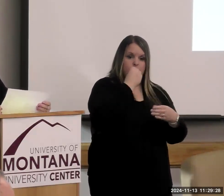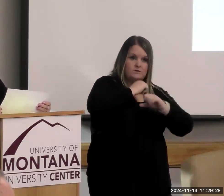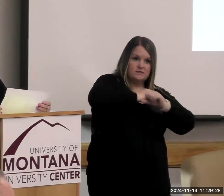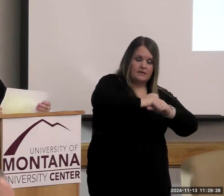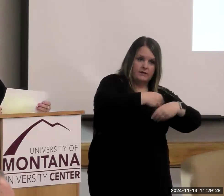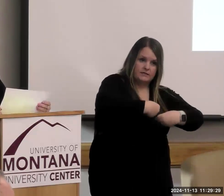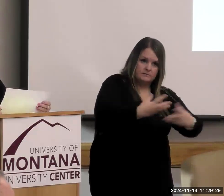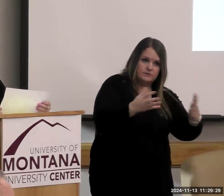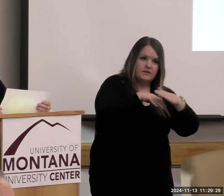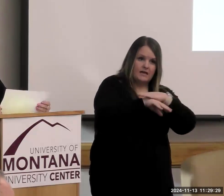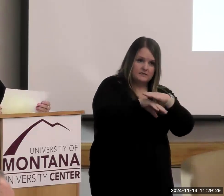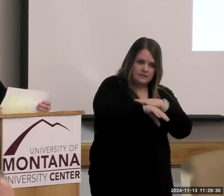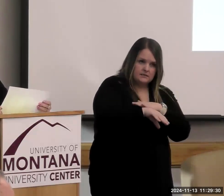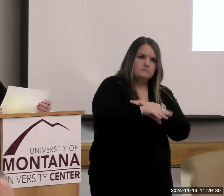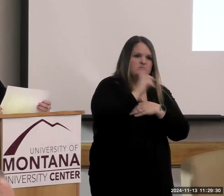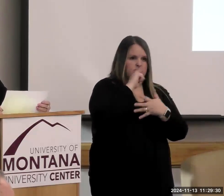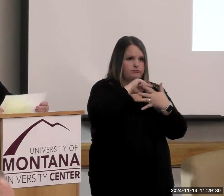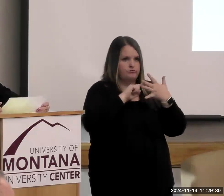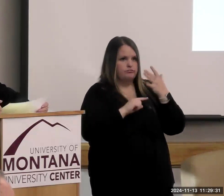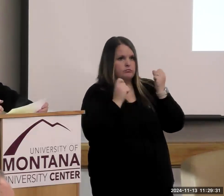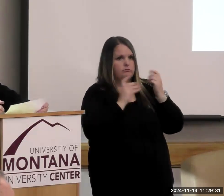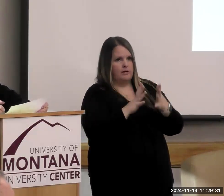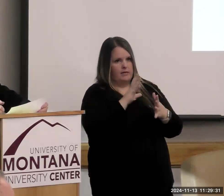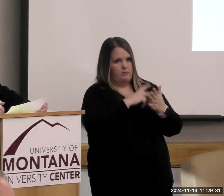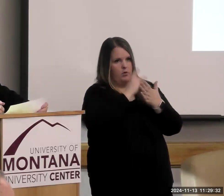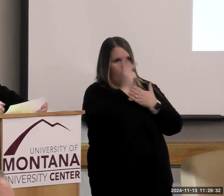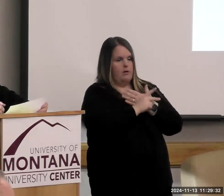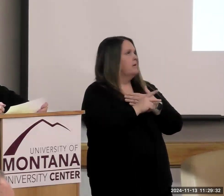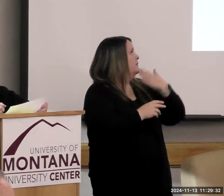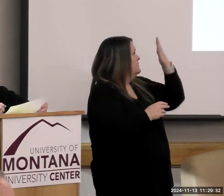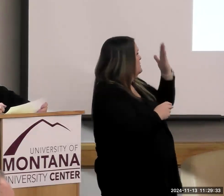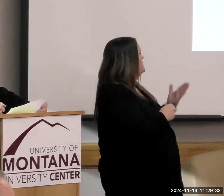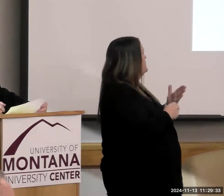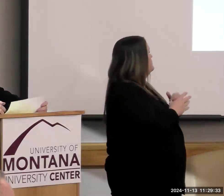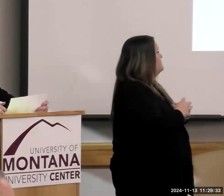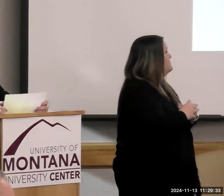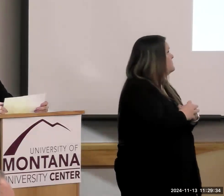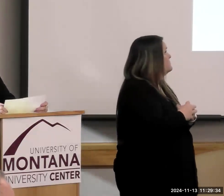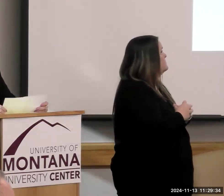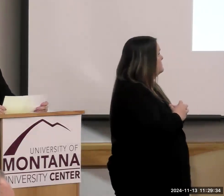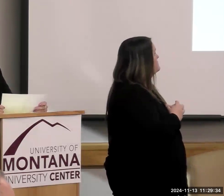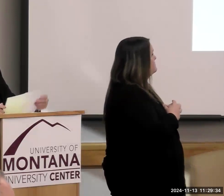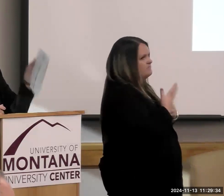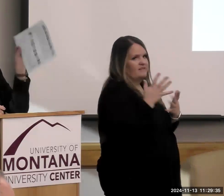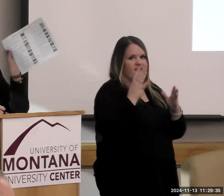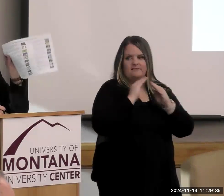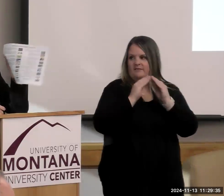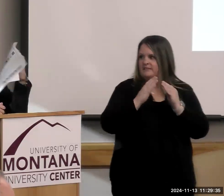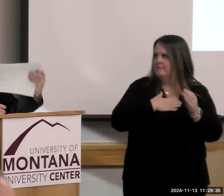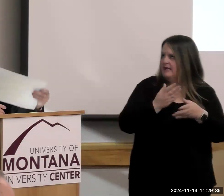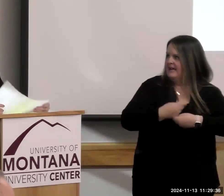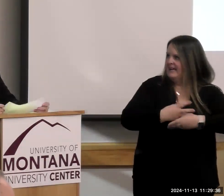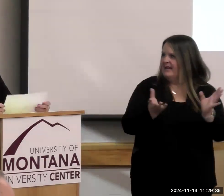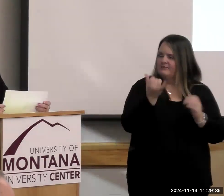and access, there's quite a few of those programs there. Let me look at this. Okay, good, you fixed it, because my handout was wrong.